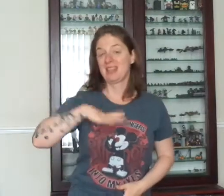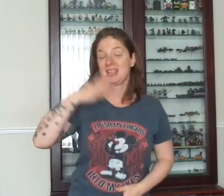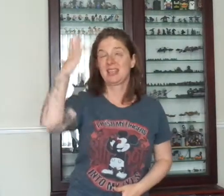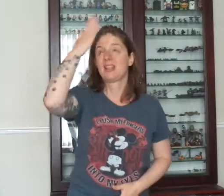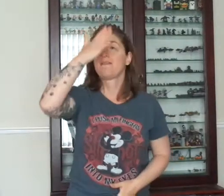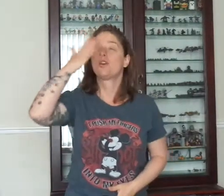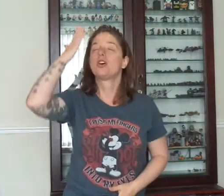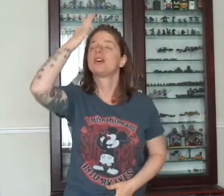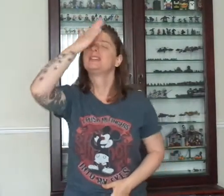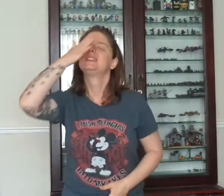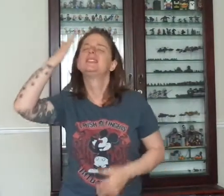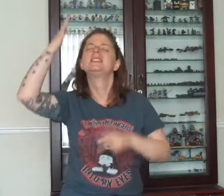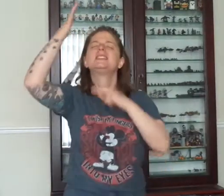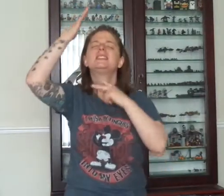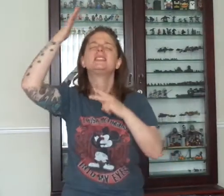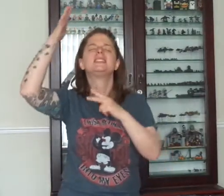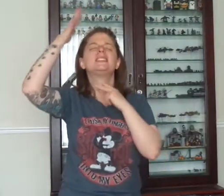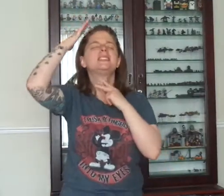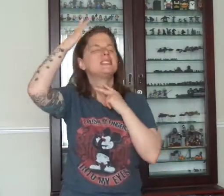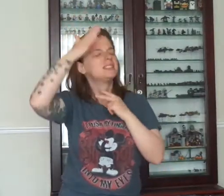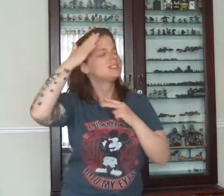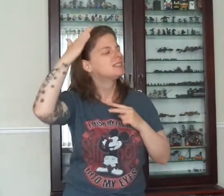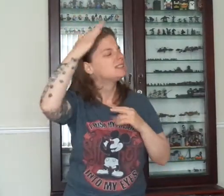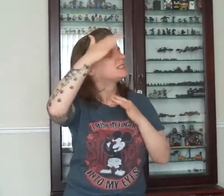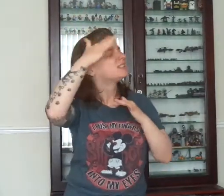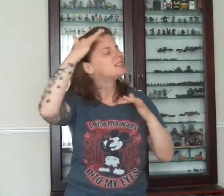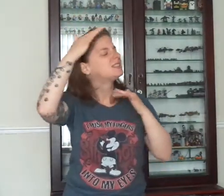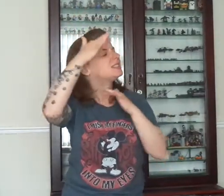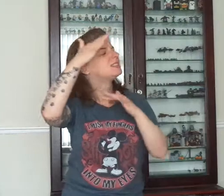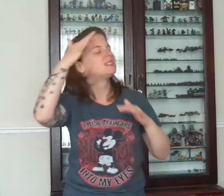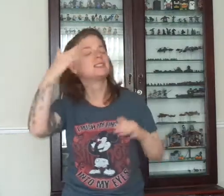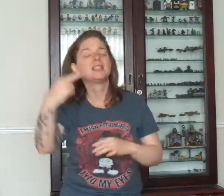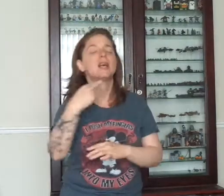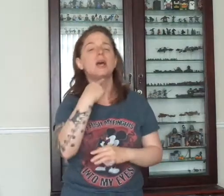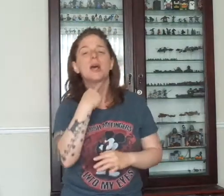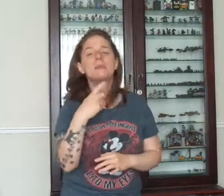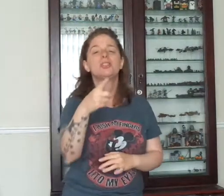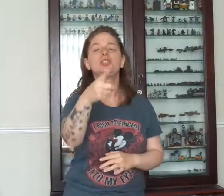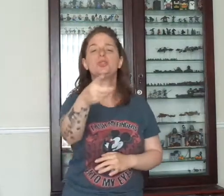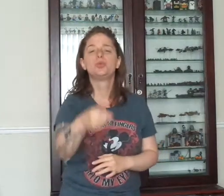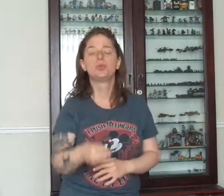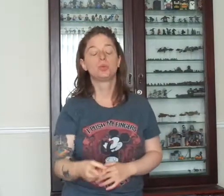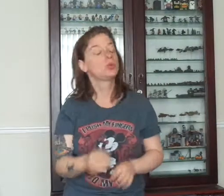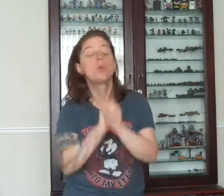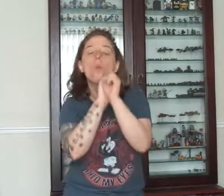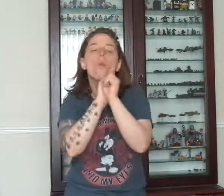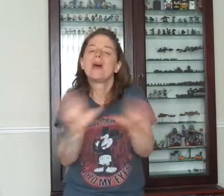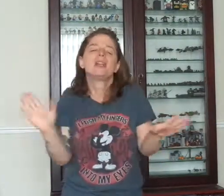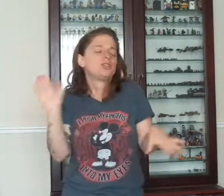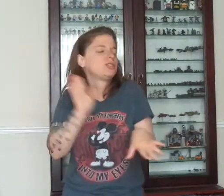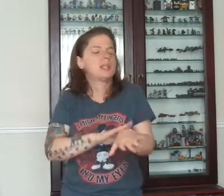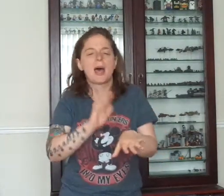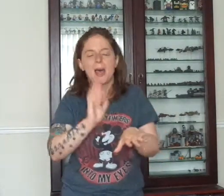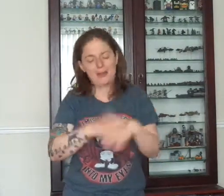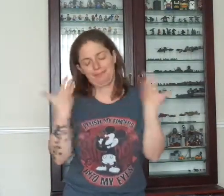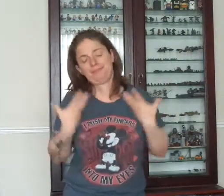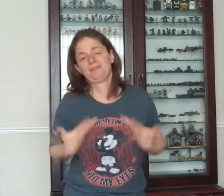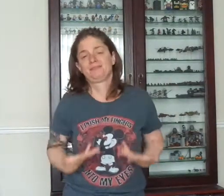the voice inside my head. So waste your time on me, you're